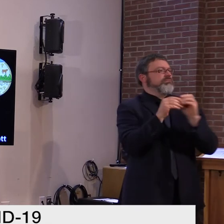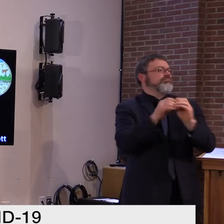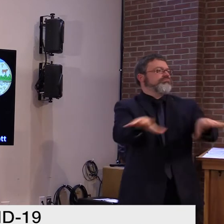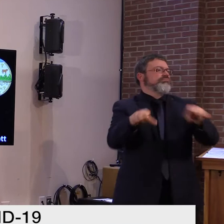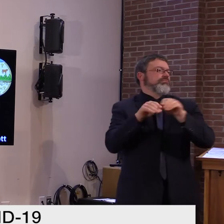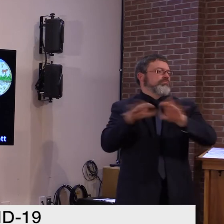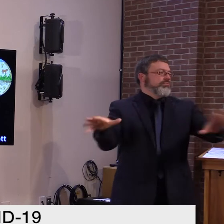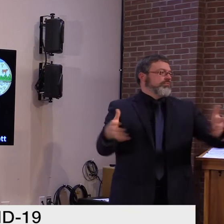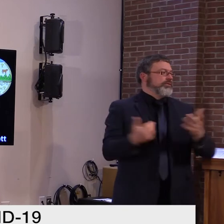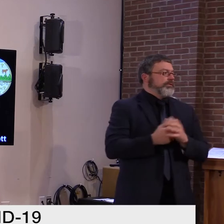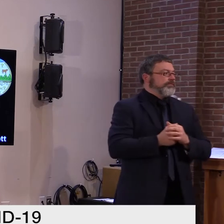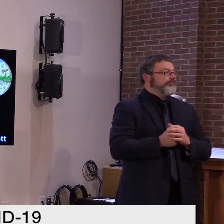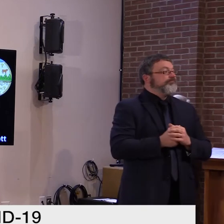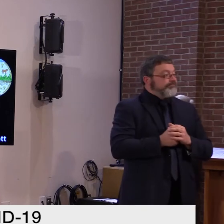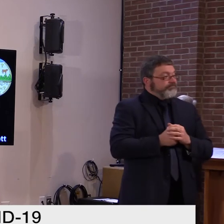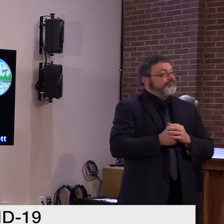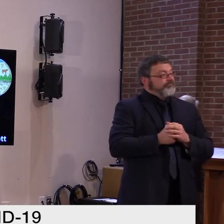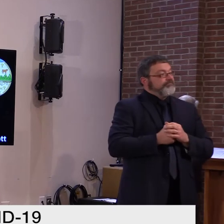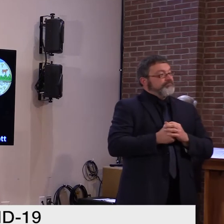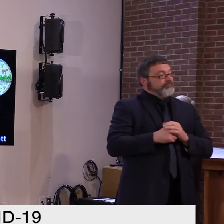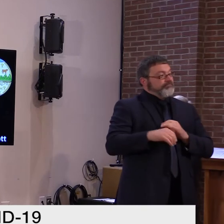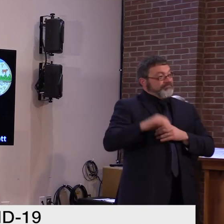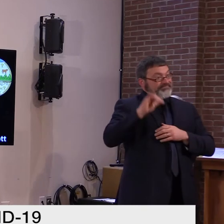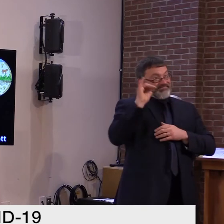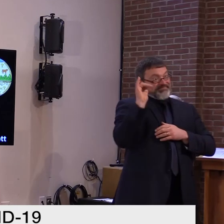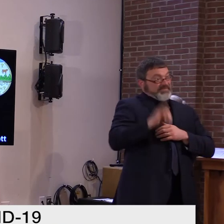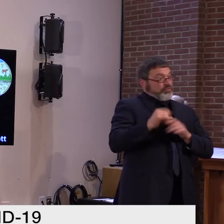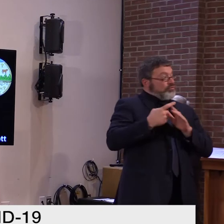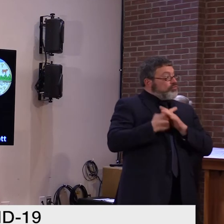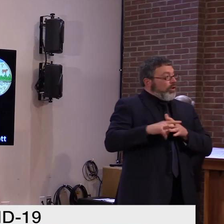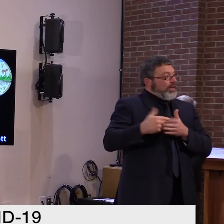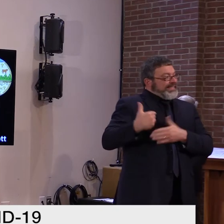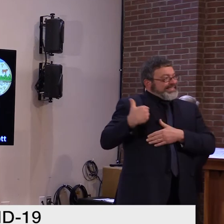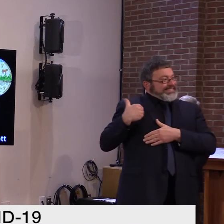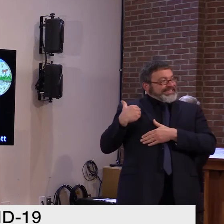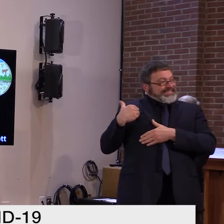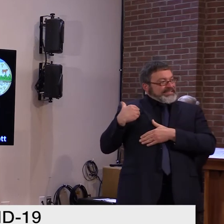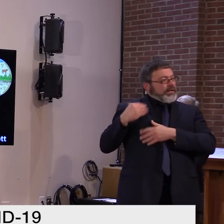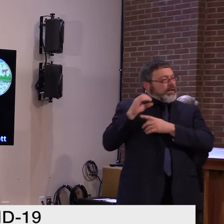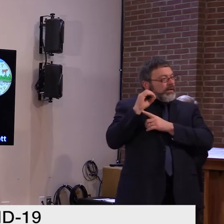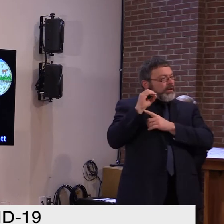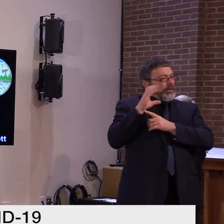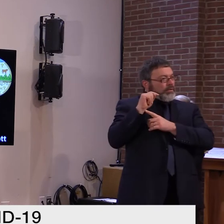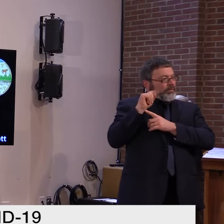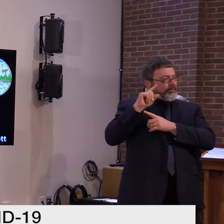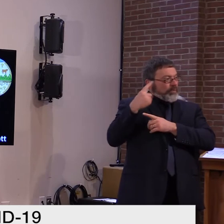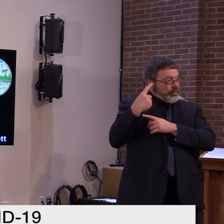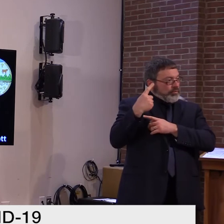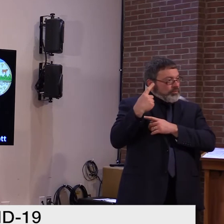outbreak are associated with an outbreak from a private party or a social gathering.